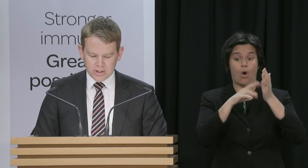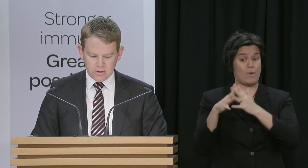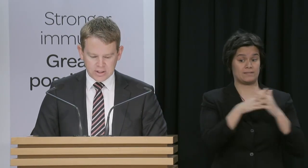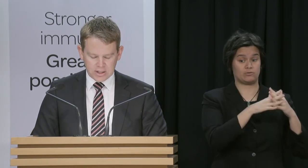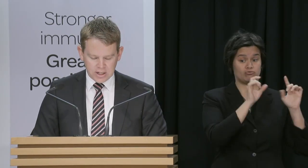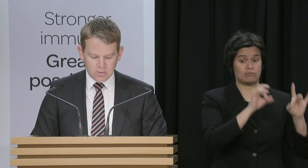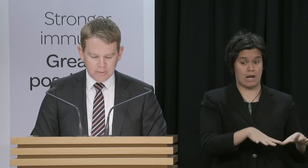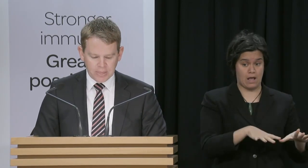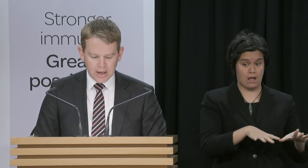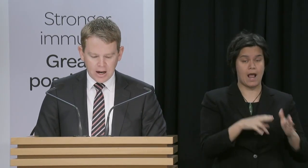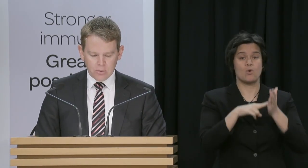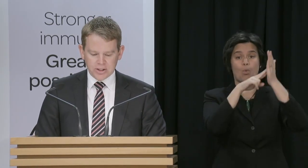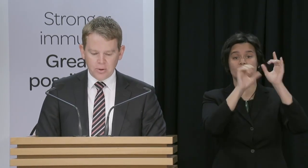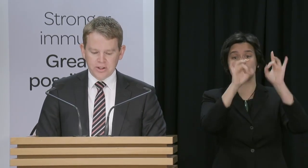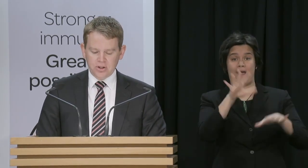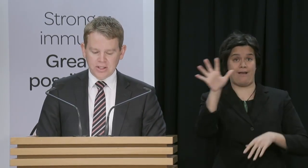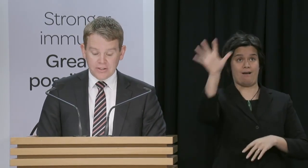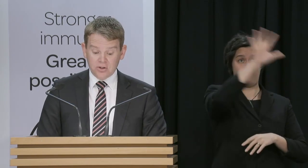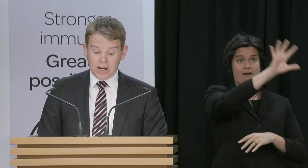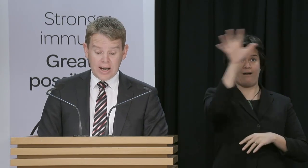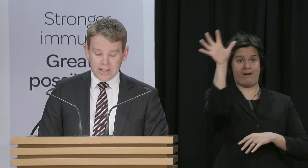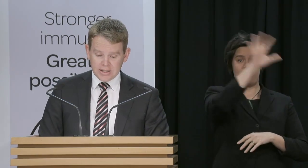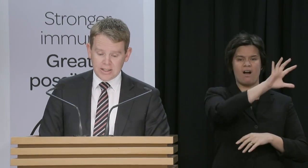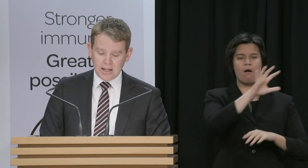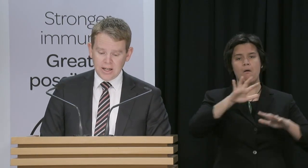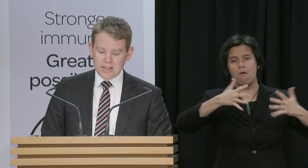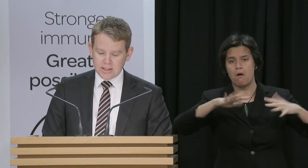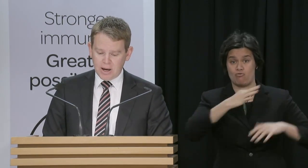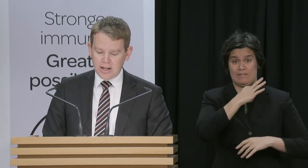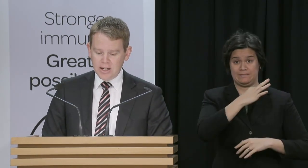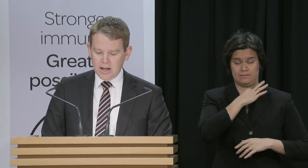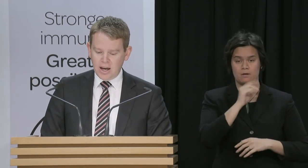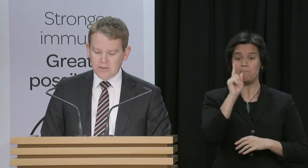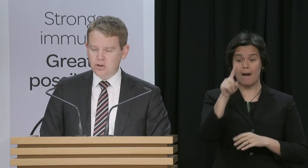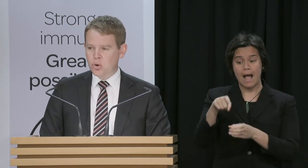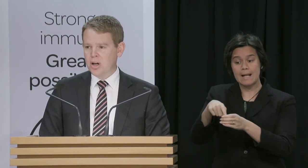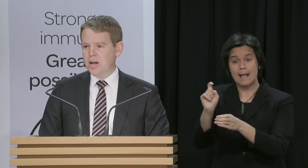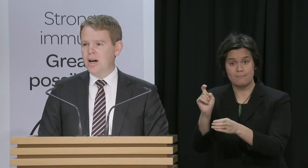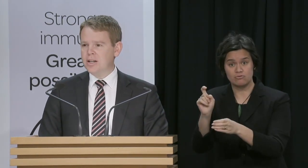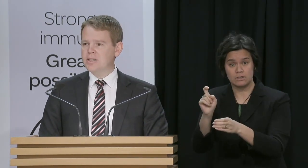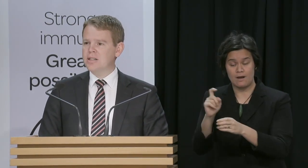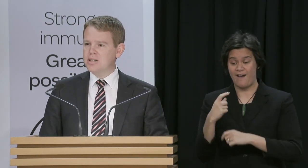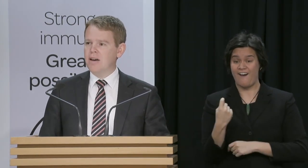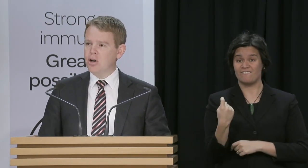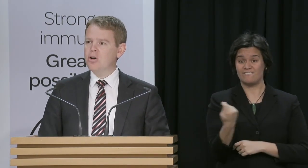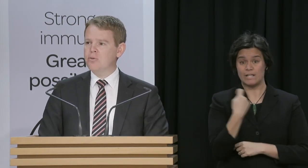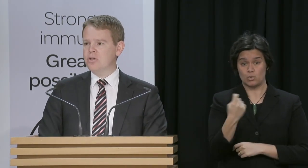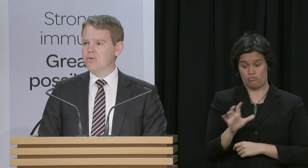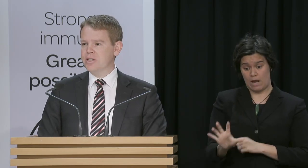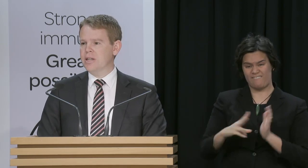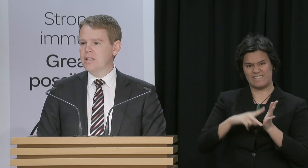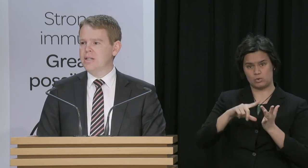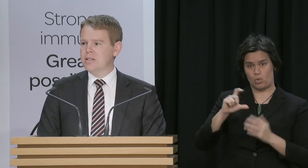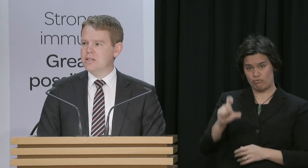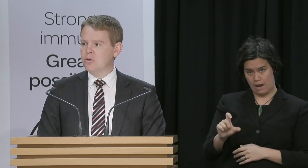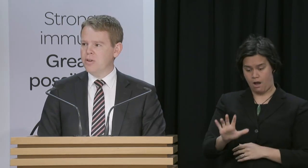travel pause there is continuing, while South Australia, ACT, Tasmania and Victoria are considered to have low levels